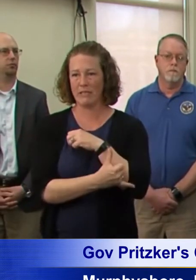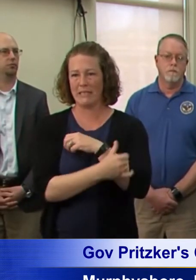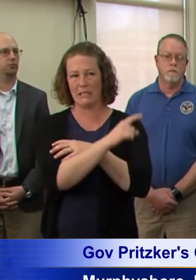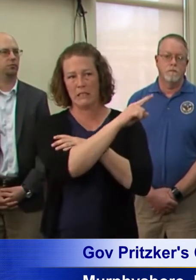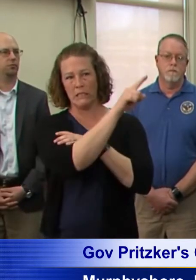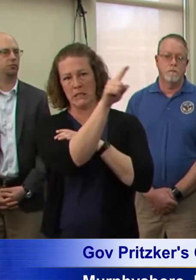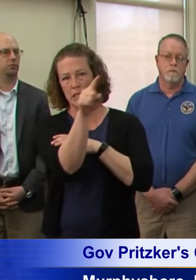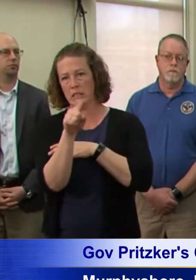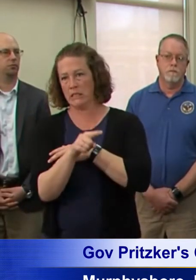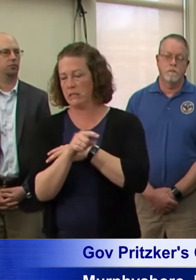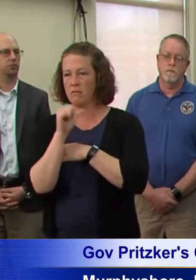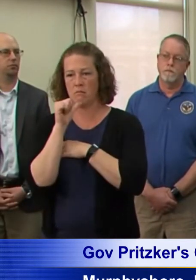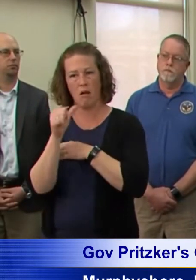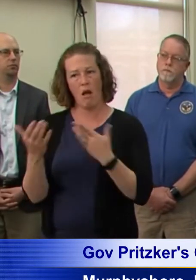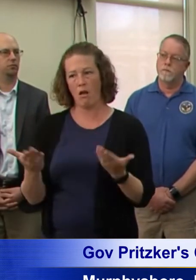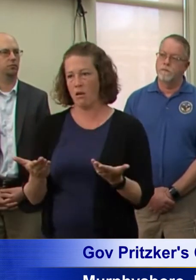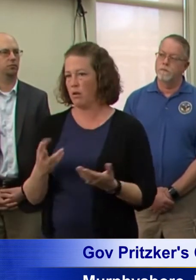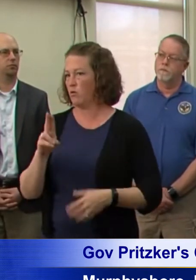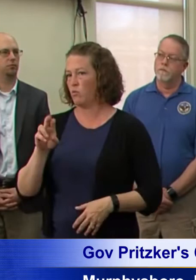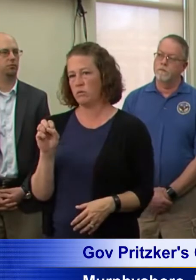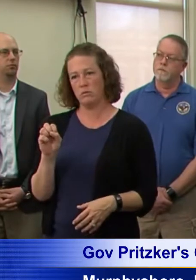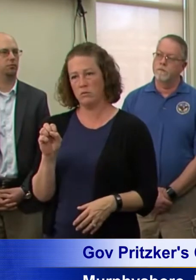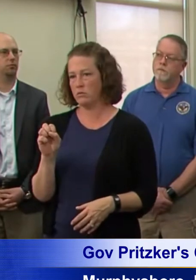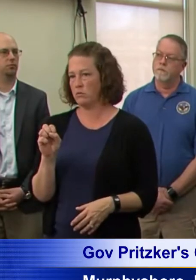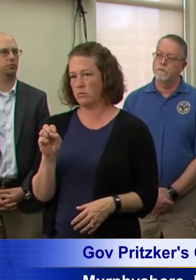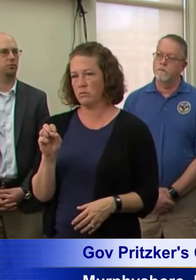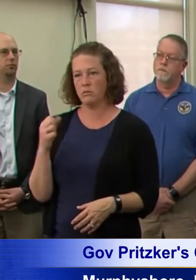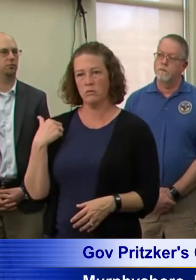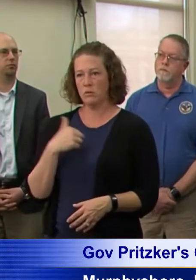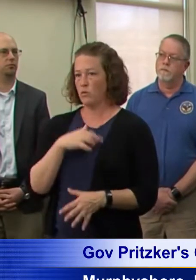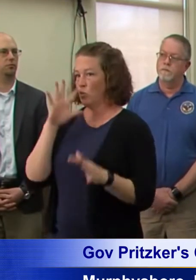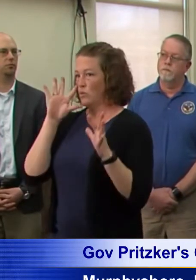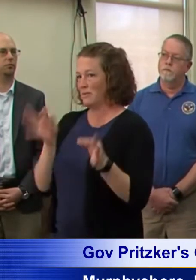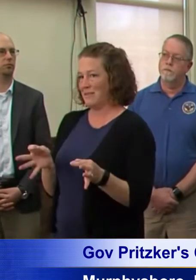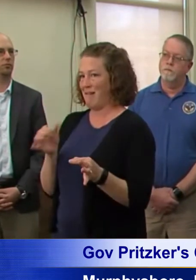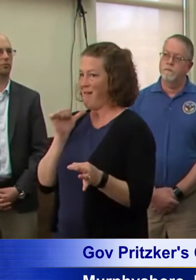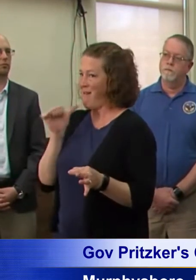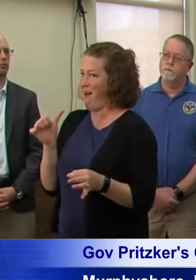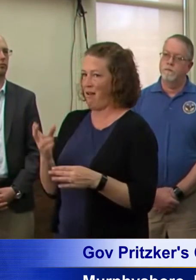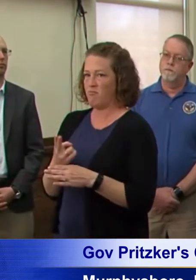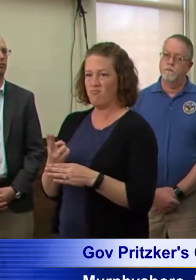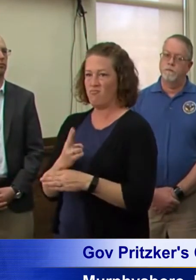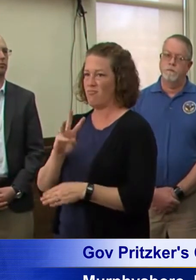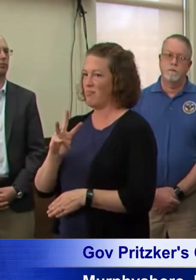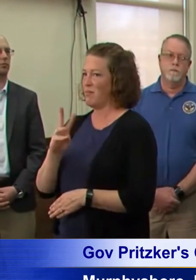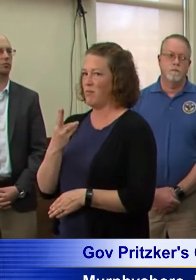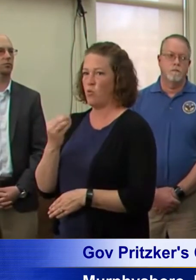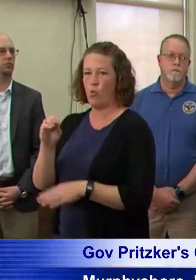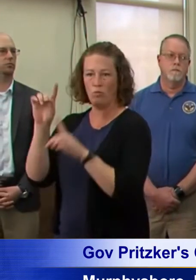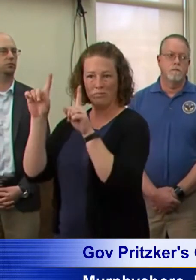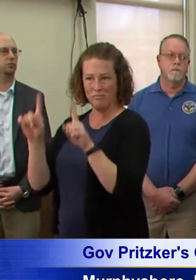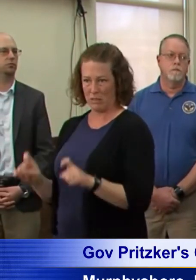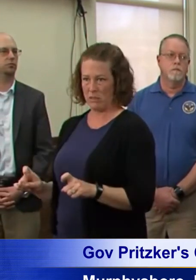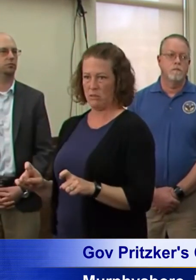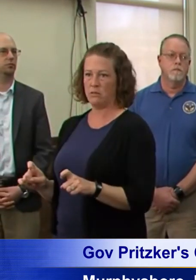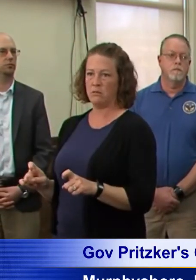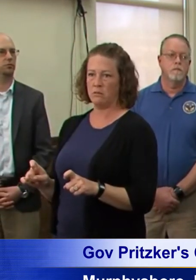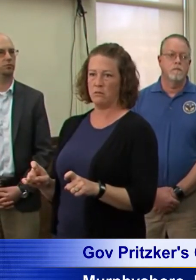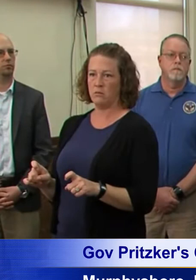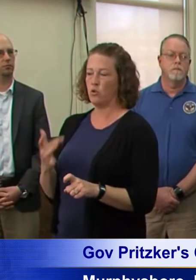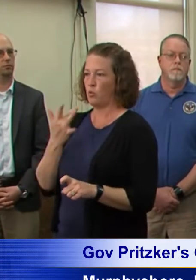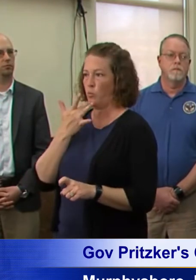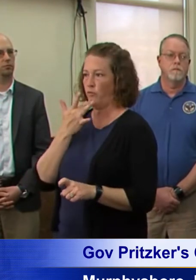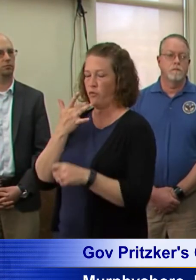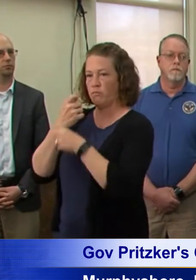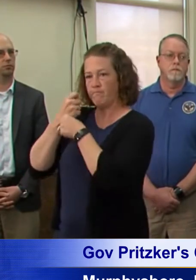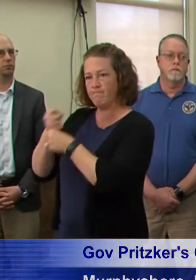and, uh, it's because a decision was made early on to choose to, you know, grow our own, to create our own test in, in,